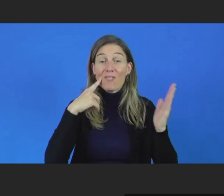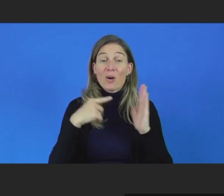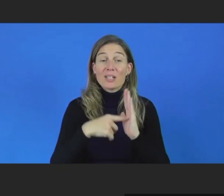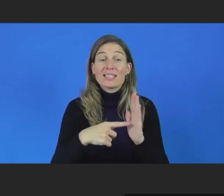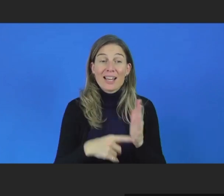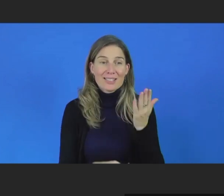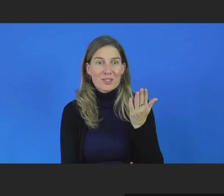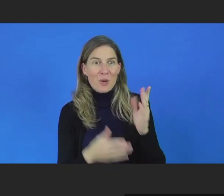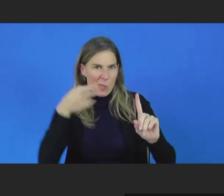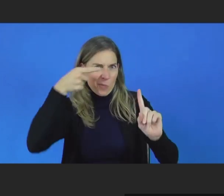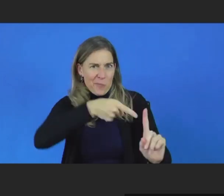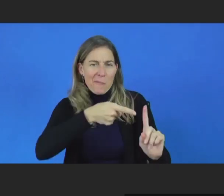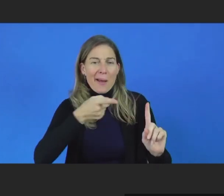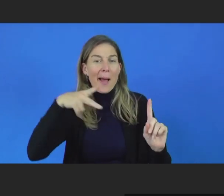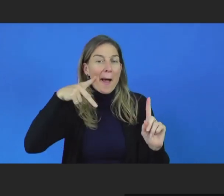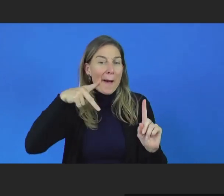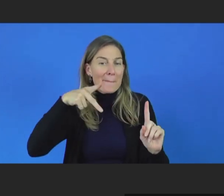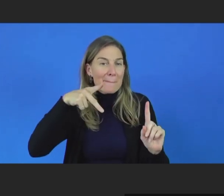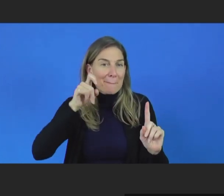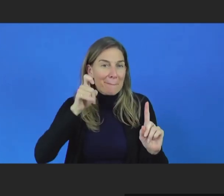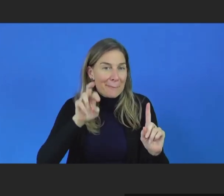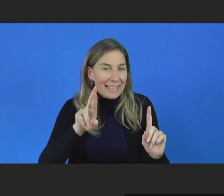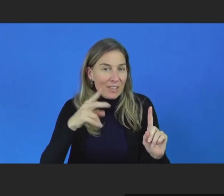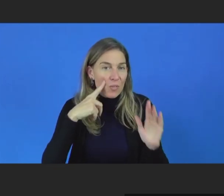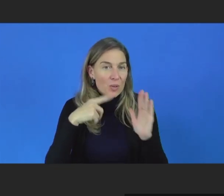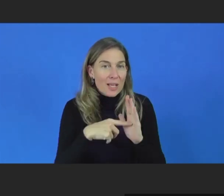we would love to hear any comments from him.